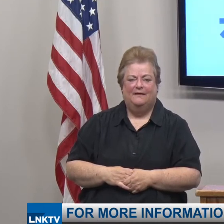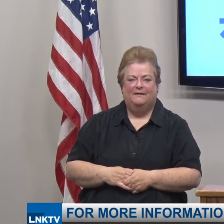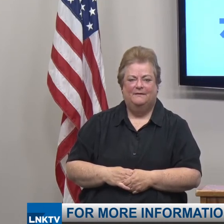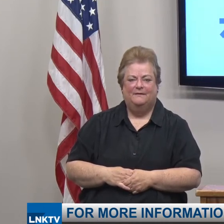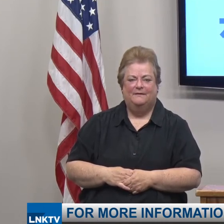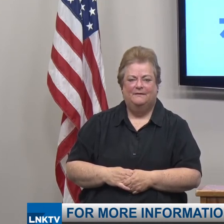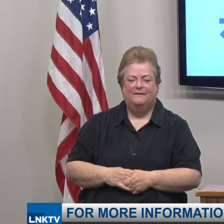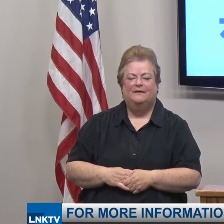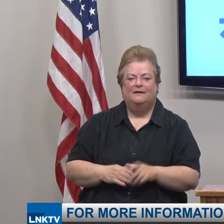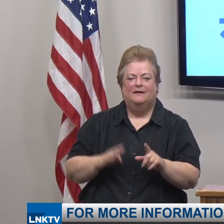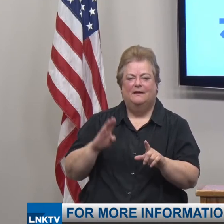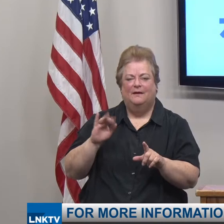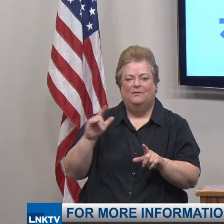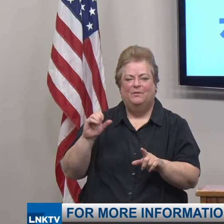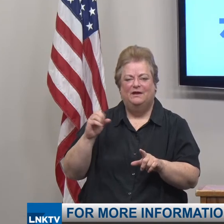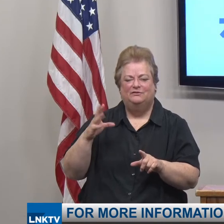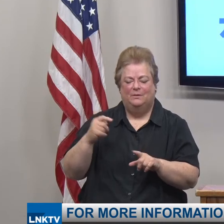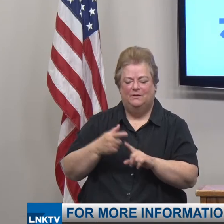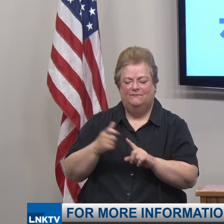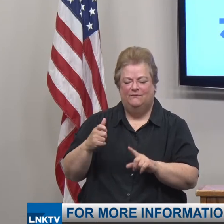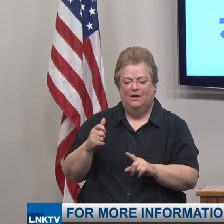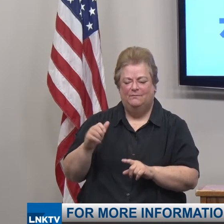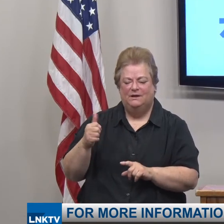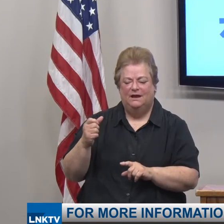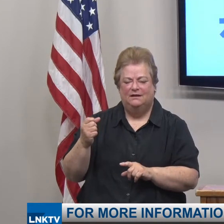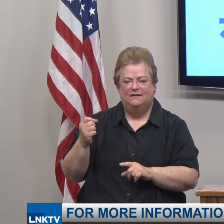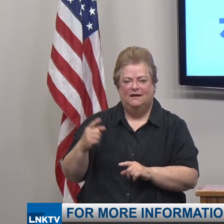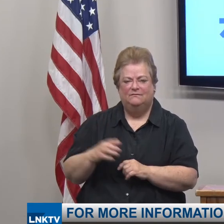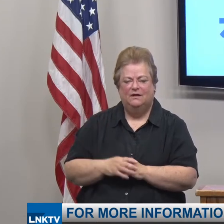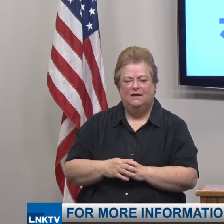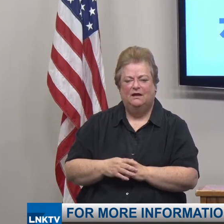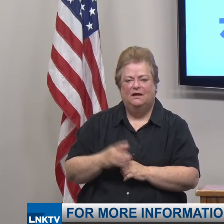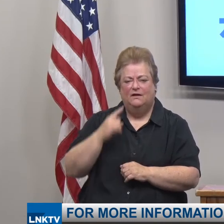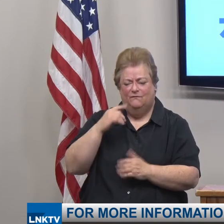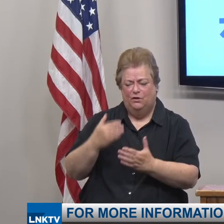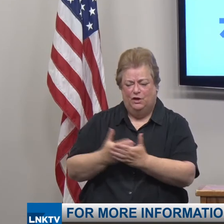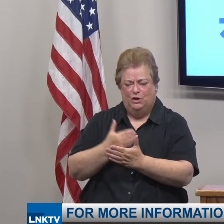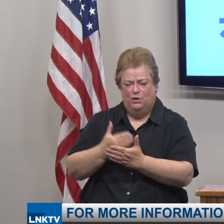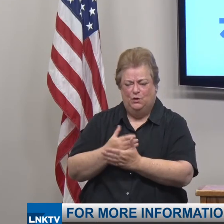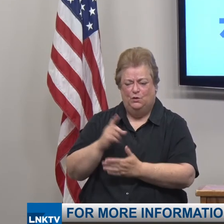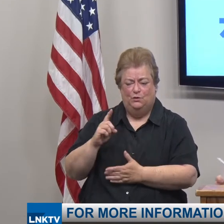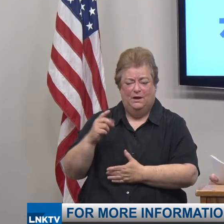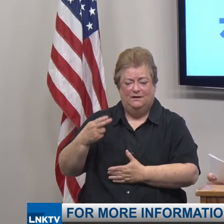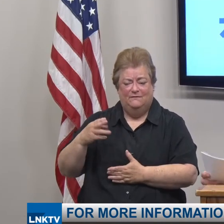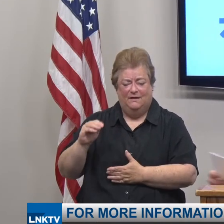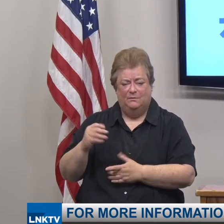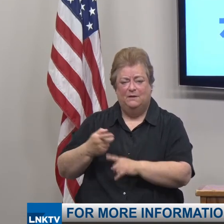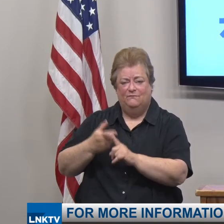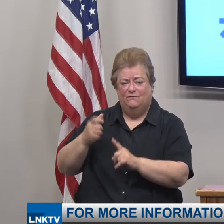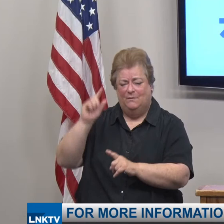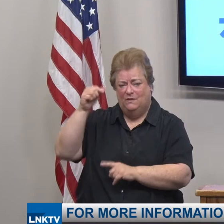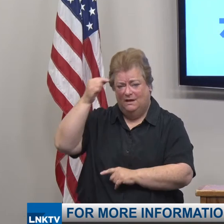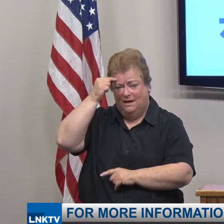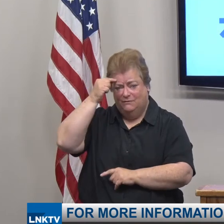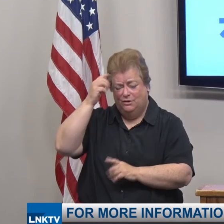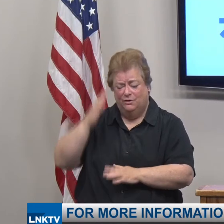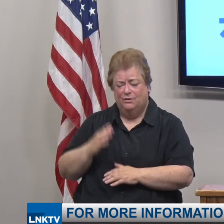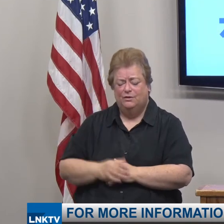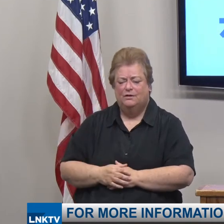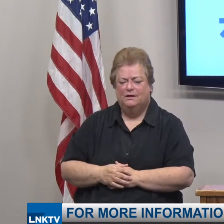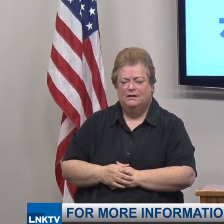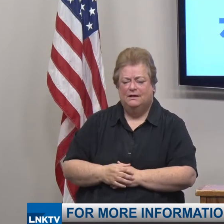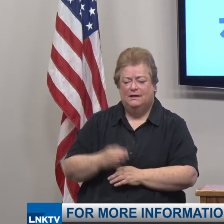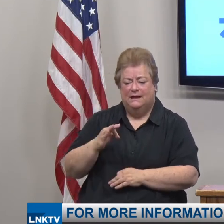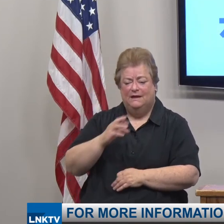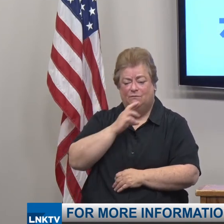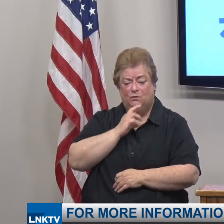Mayor, is Bill again. Based on the new directed health measure from the governor, if a